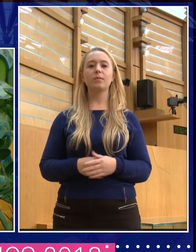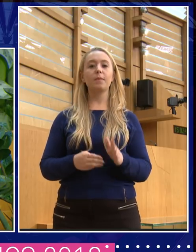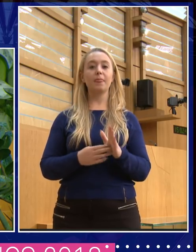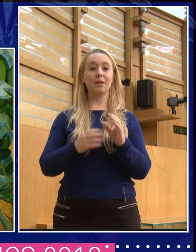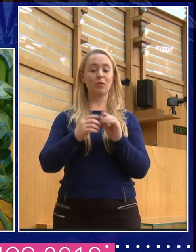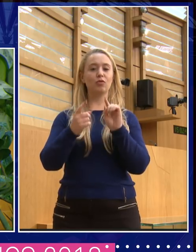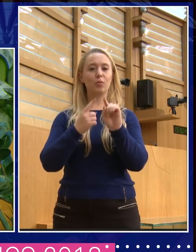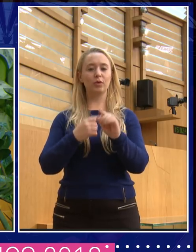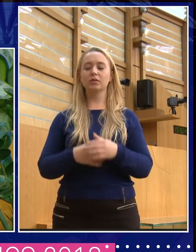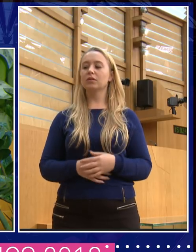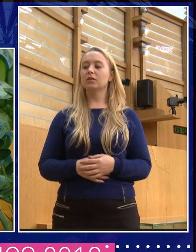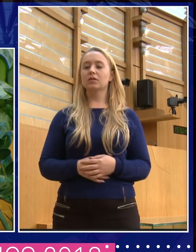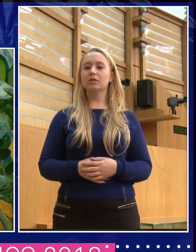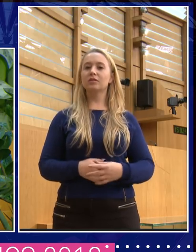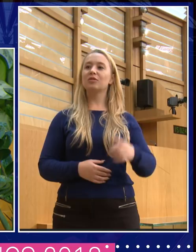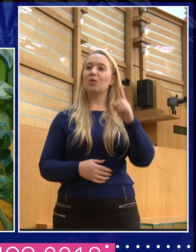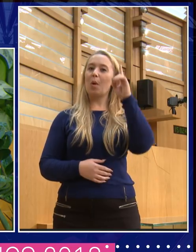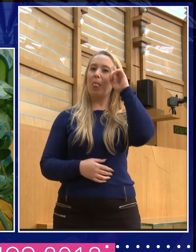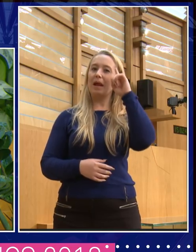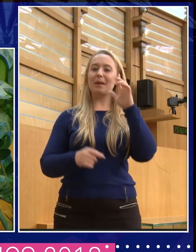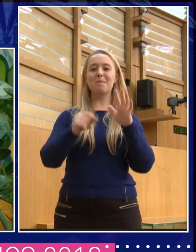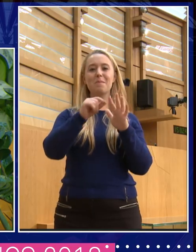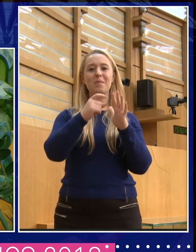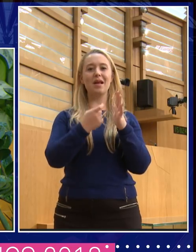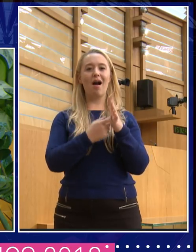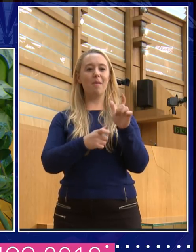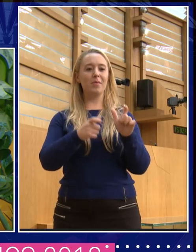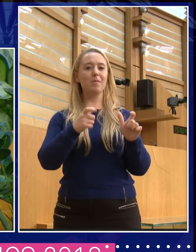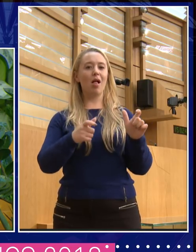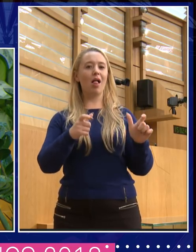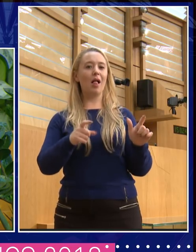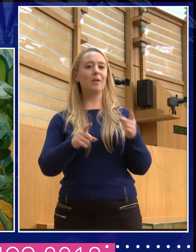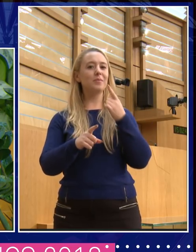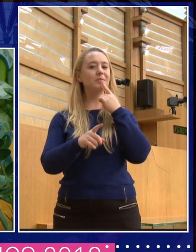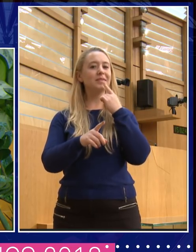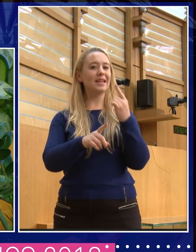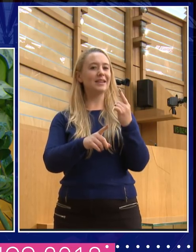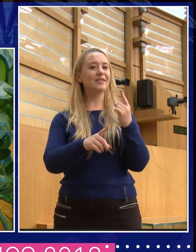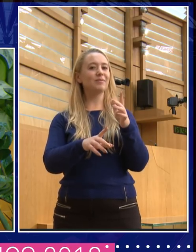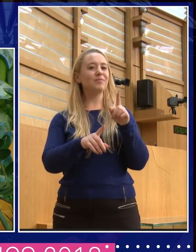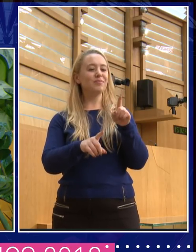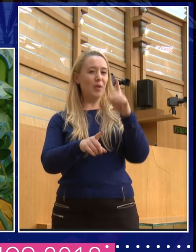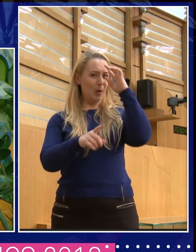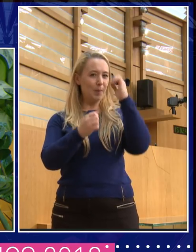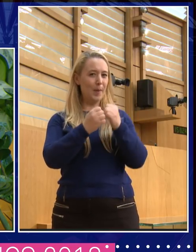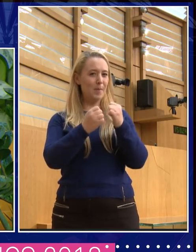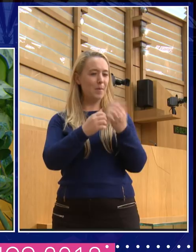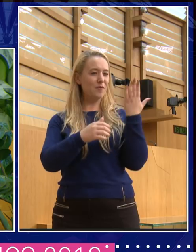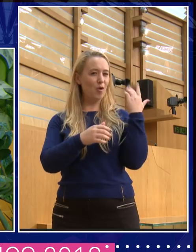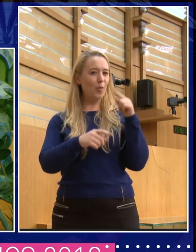that to take a little self irony at her previous dancing out, outing would be a very good